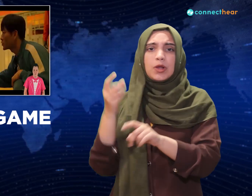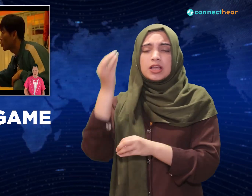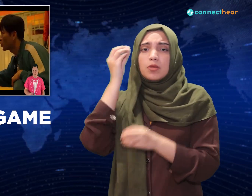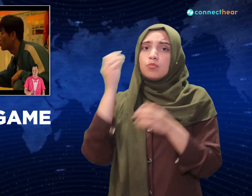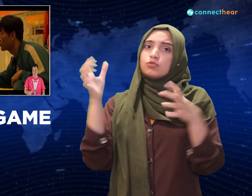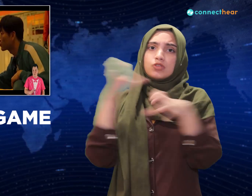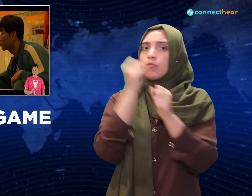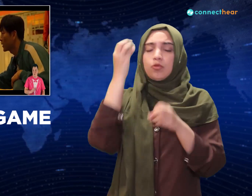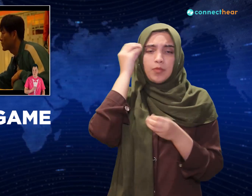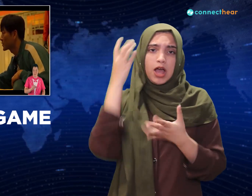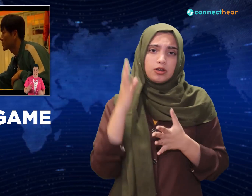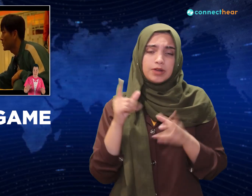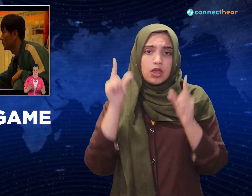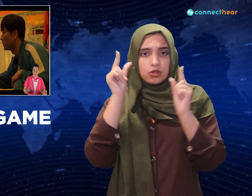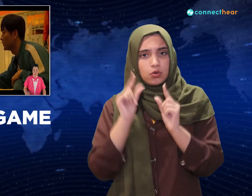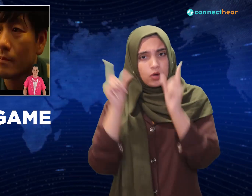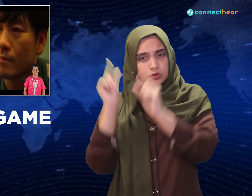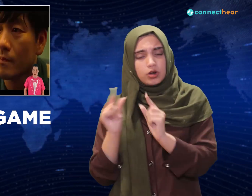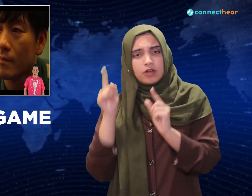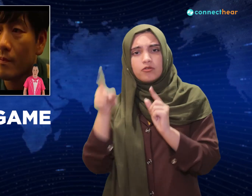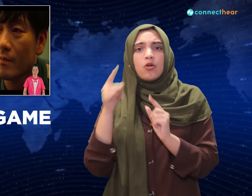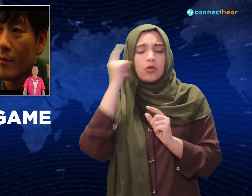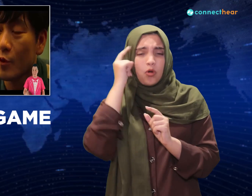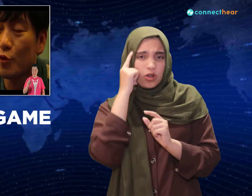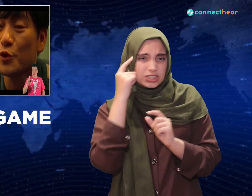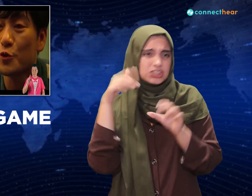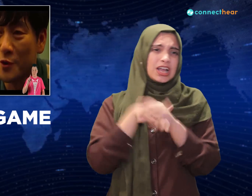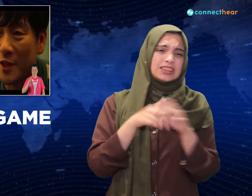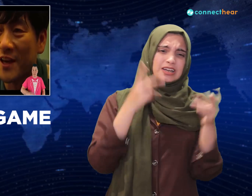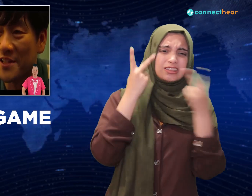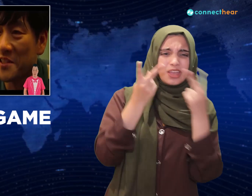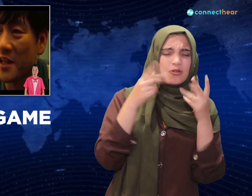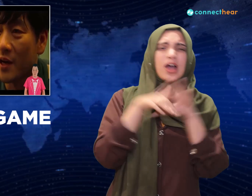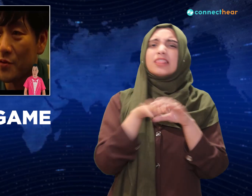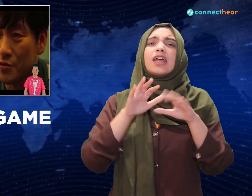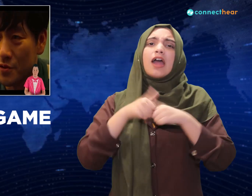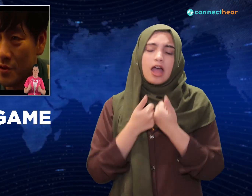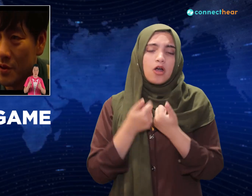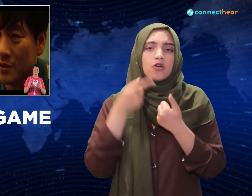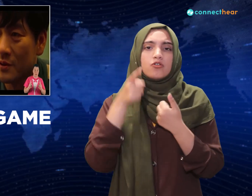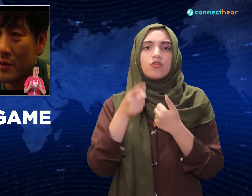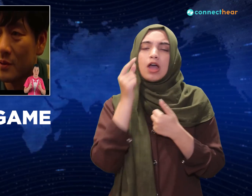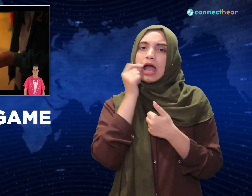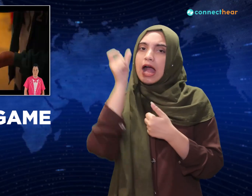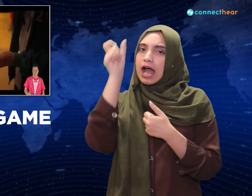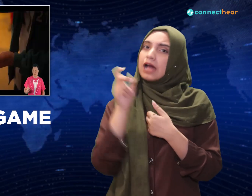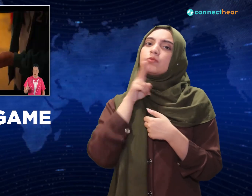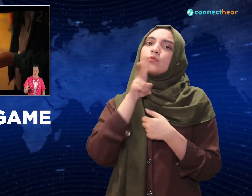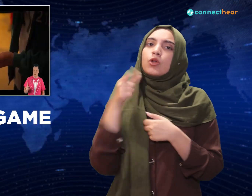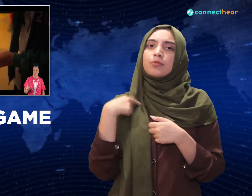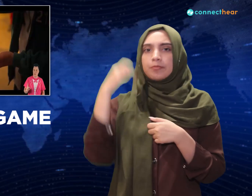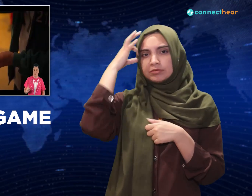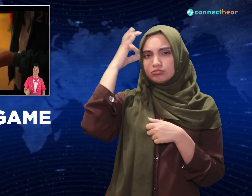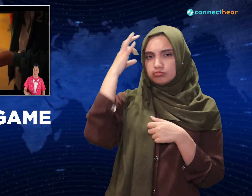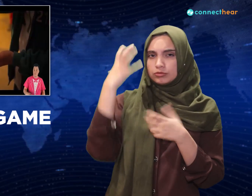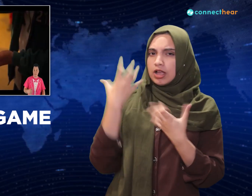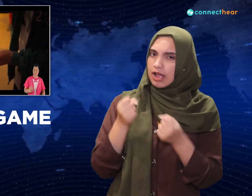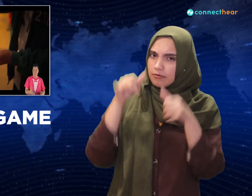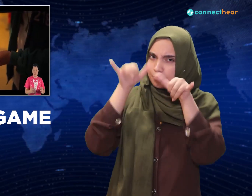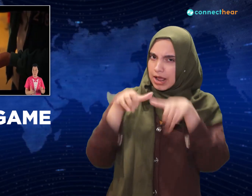But pretty soon Sangwoo's like, hey hold up man, I've got a genius plan that we can both live. But for it to work, you're gonna have to give me your